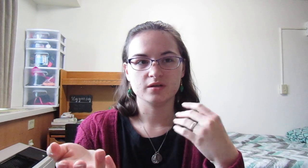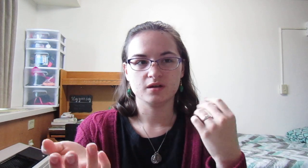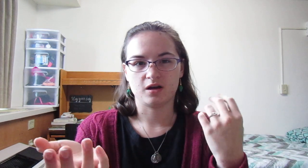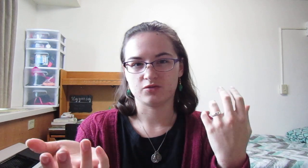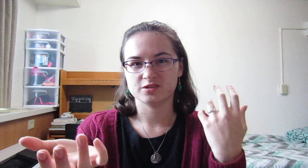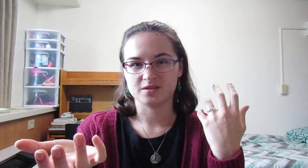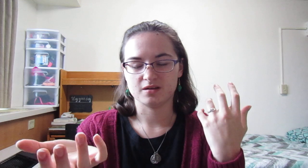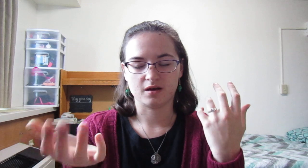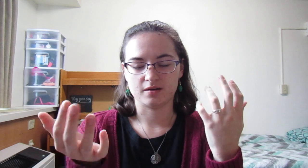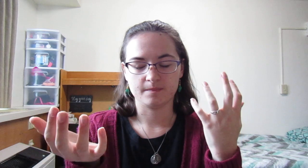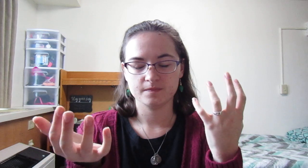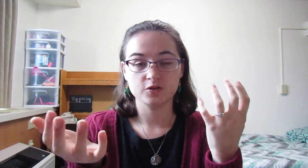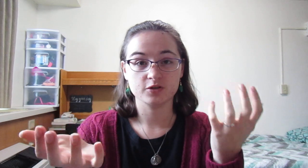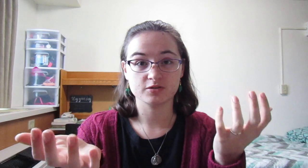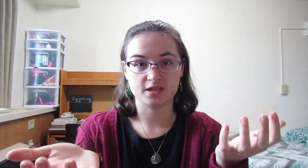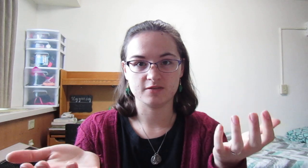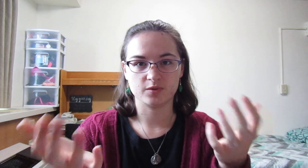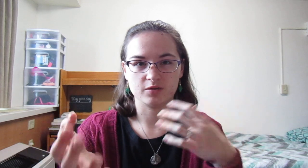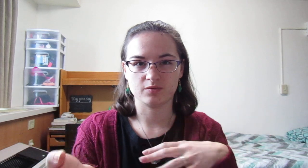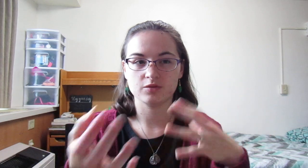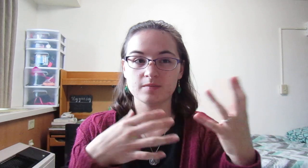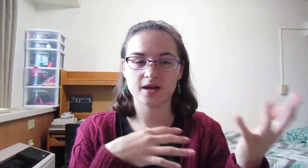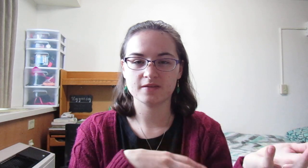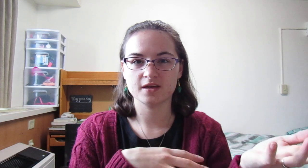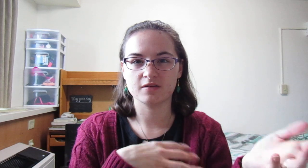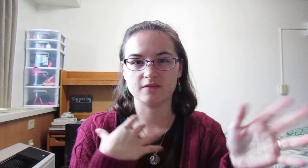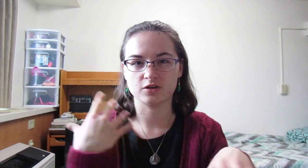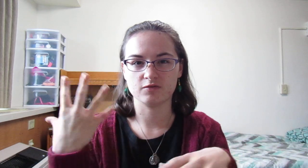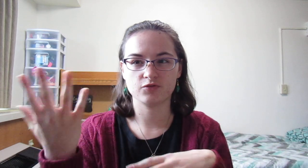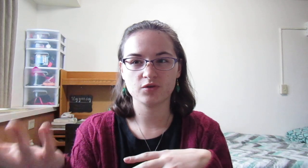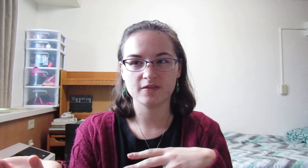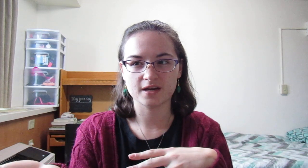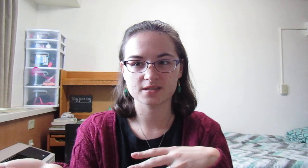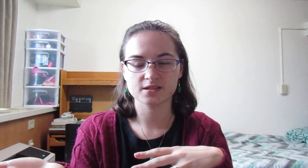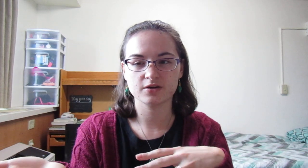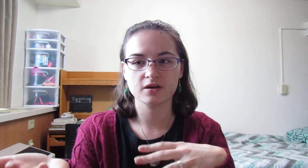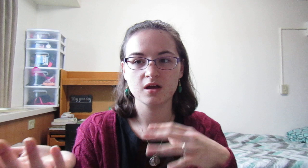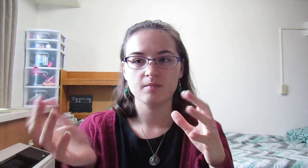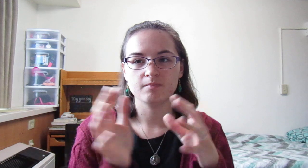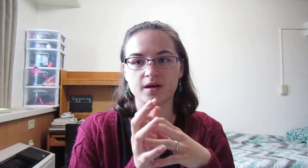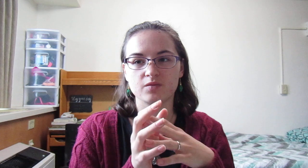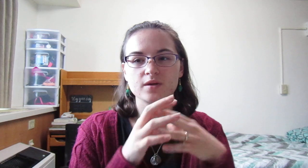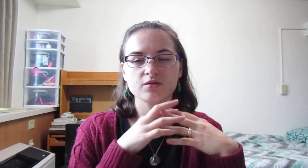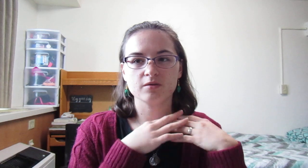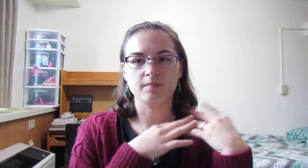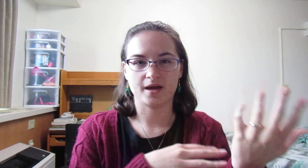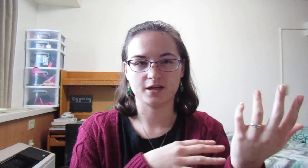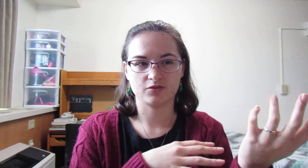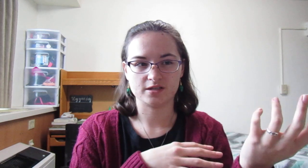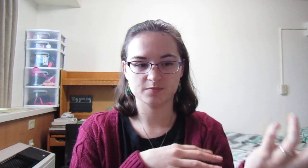on Christmas, on New Year's Eve, when you're looking back at the year, and then looking forward at the next year, but we look back at Christ's